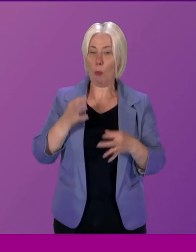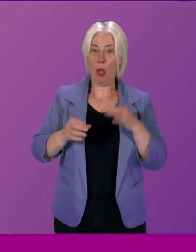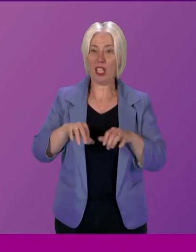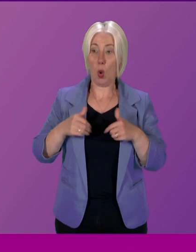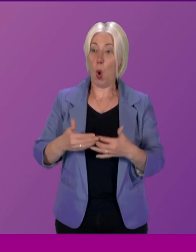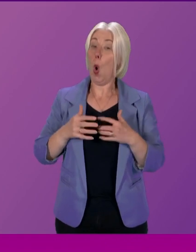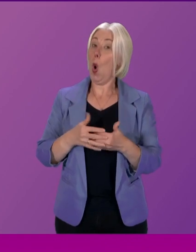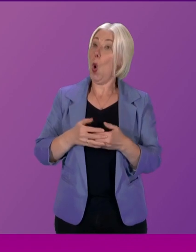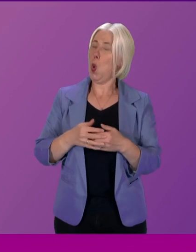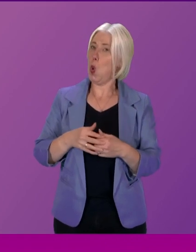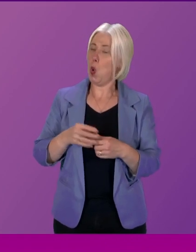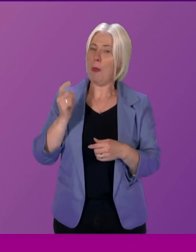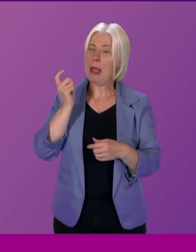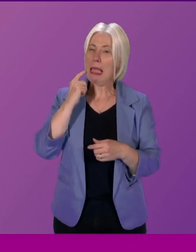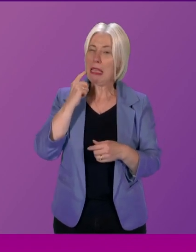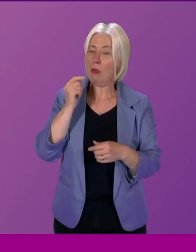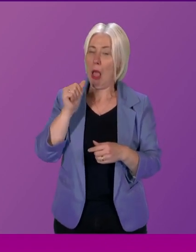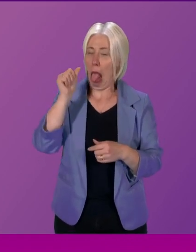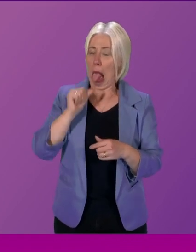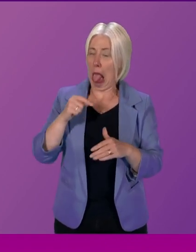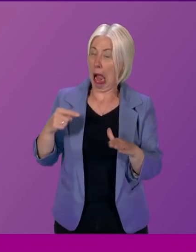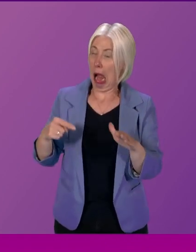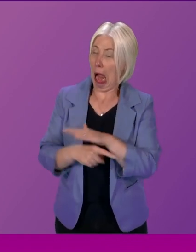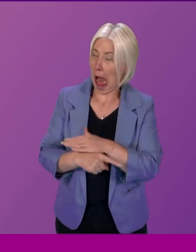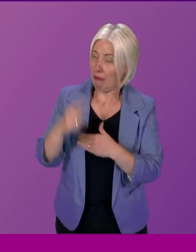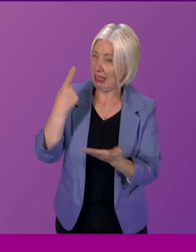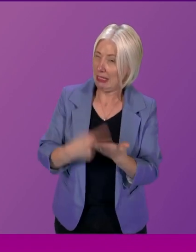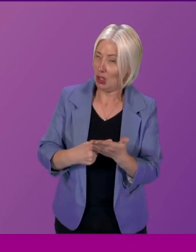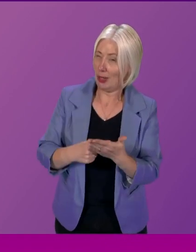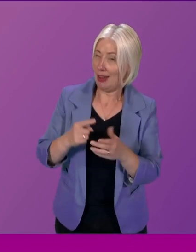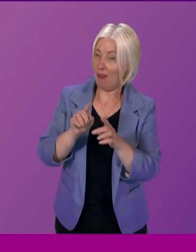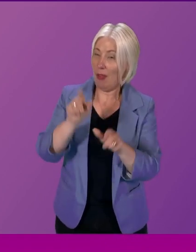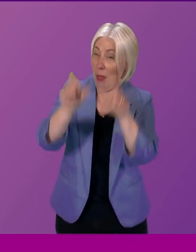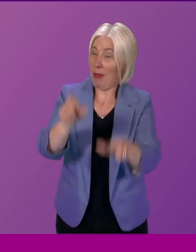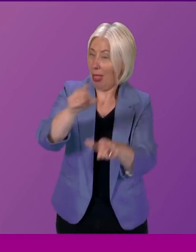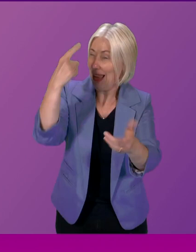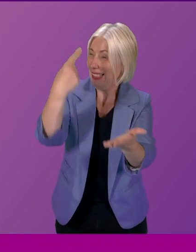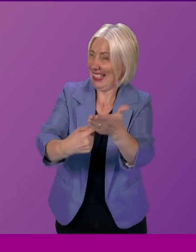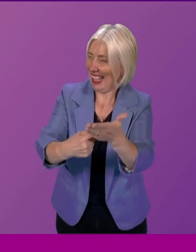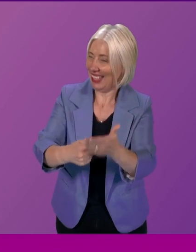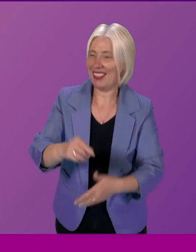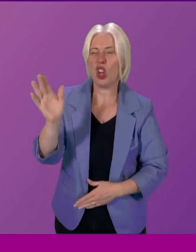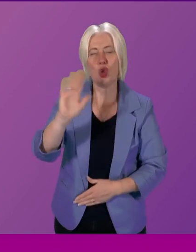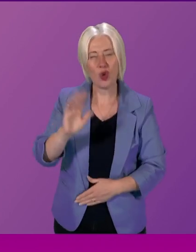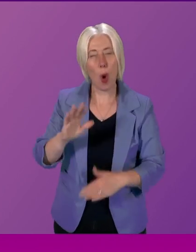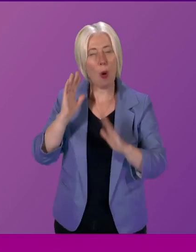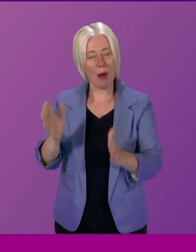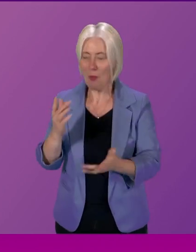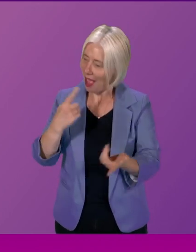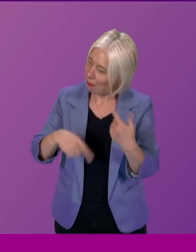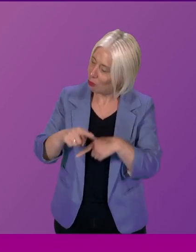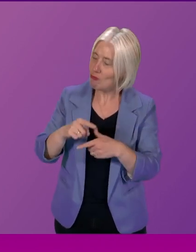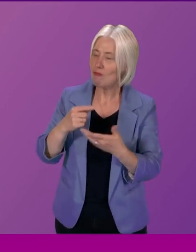chamber when grappling with some of those issues and but I think it is right that actually we want to underpin these decisions not just with